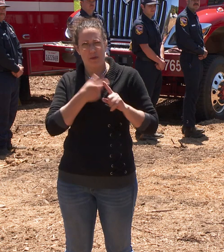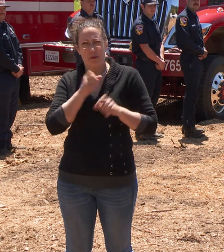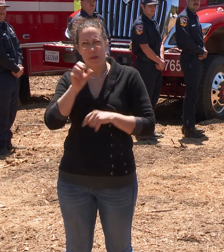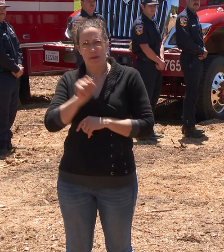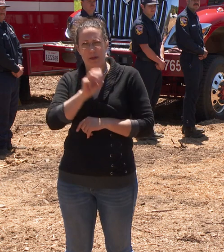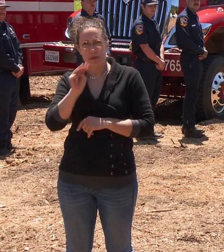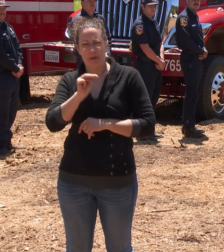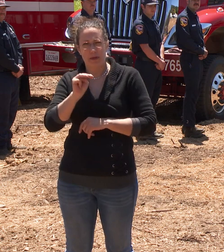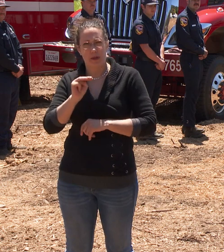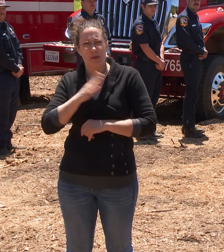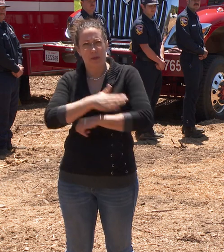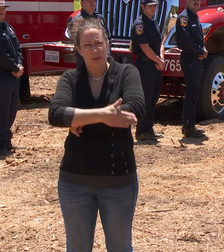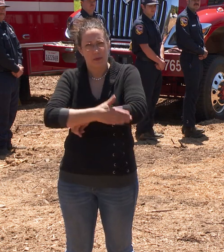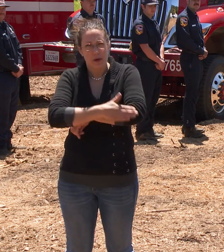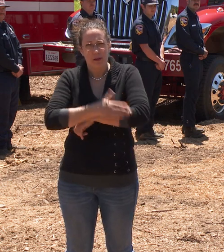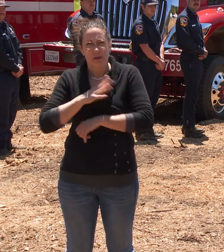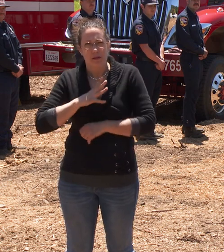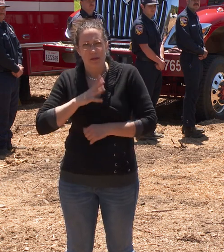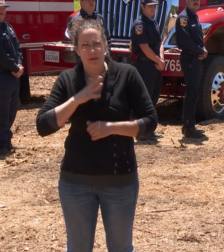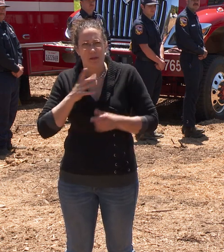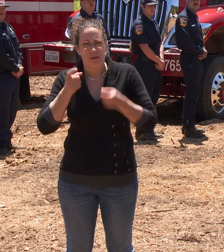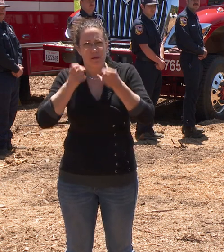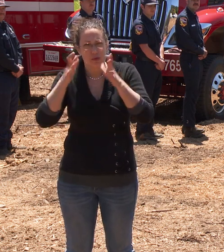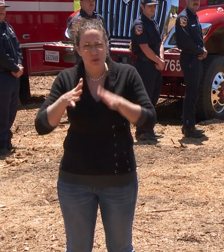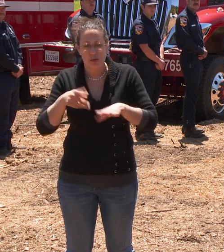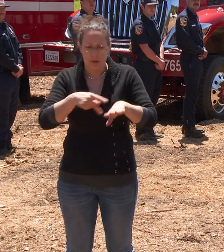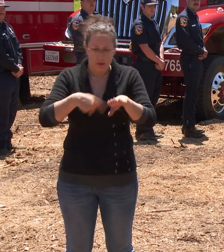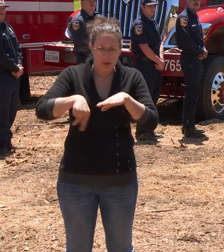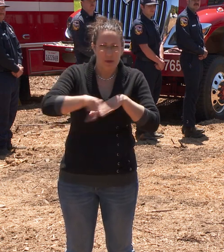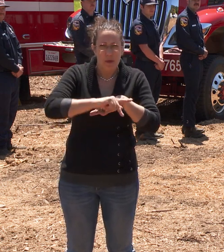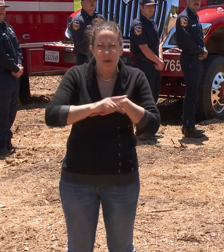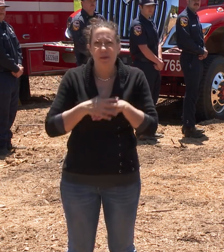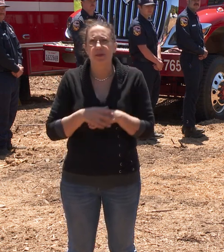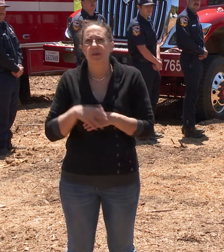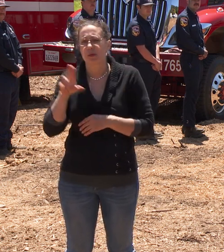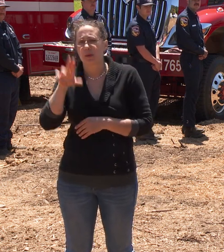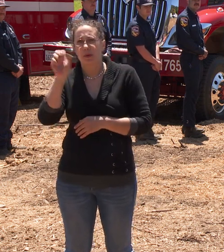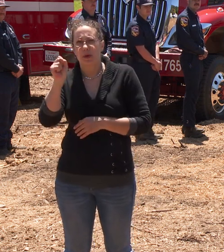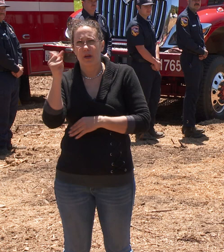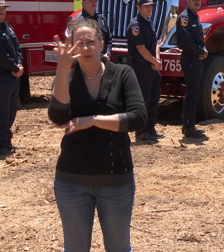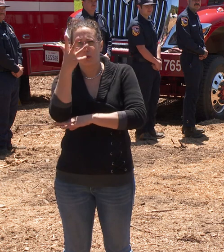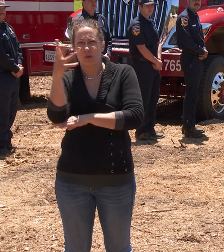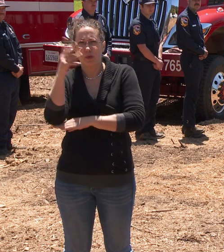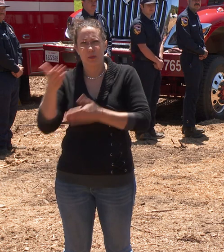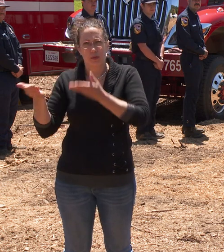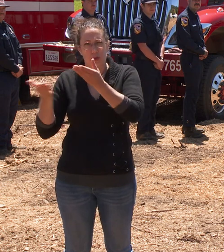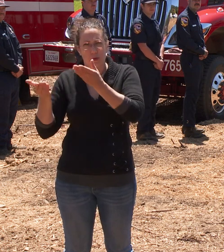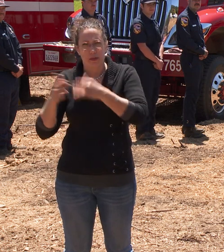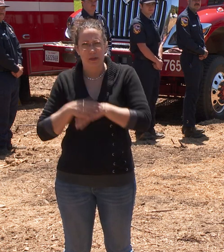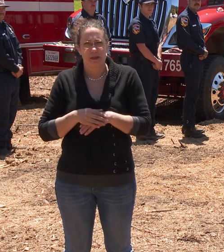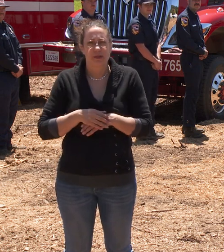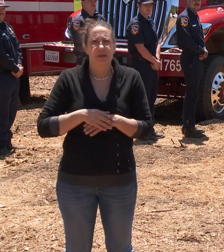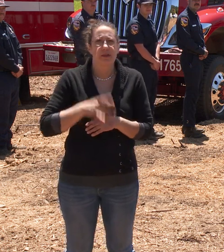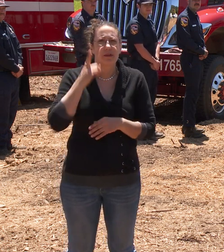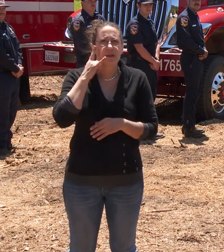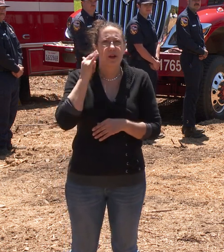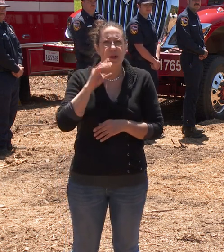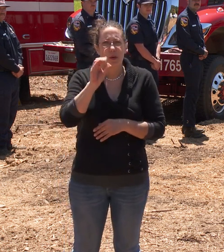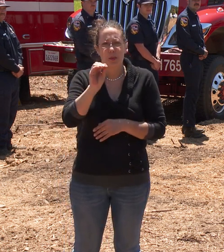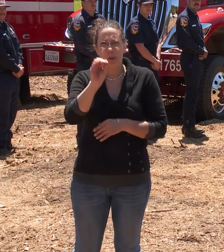County officials, San Mateo County Parks, the United States Forest Service, Cal OES,